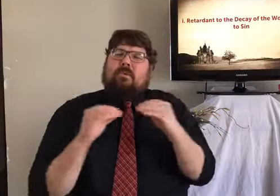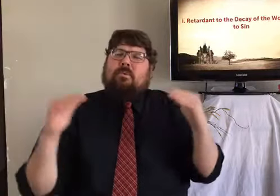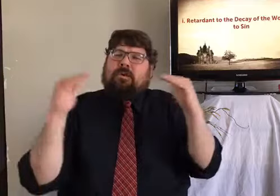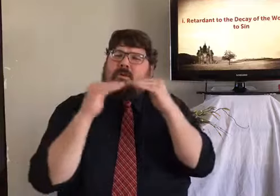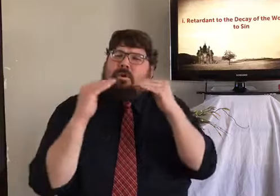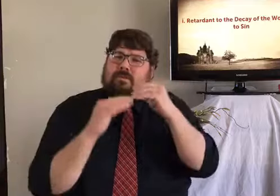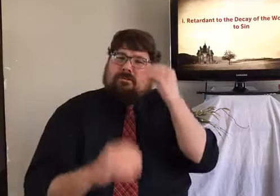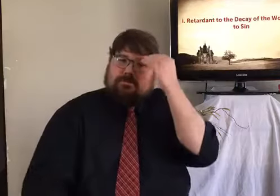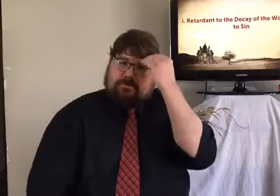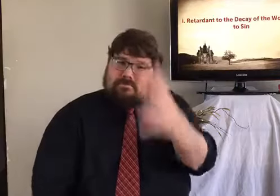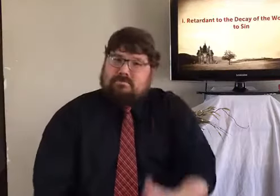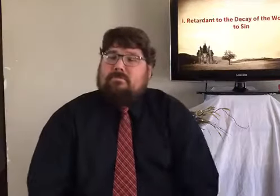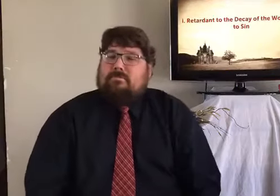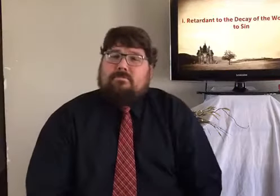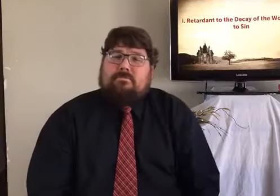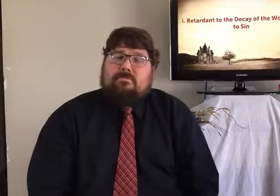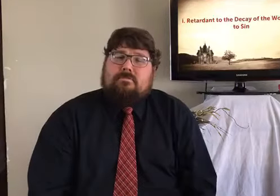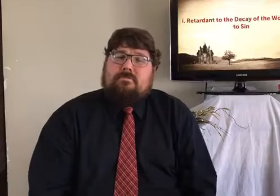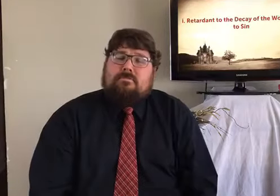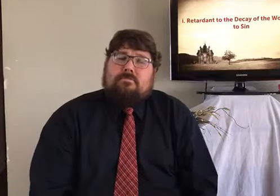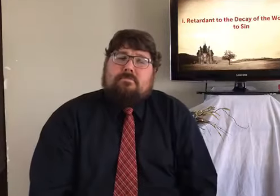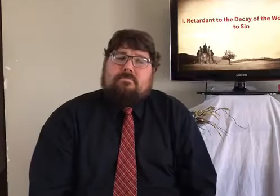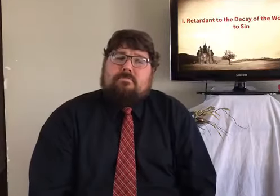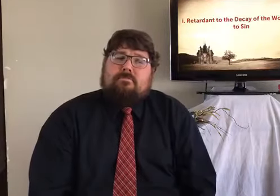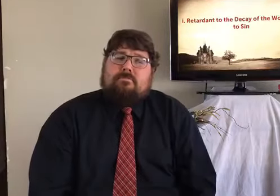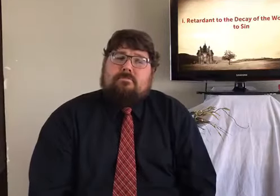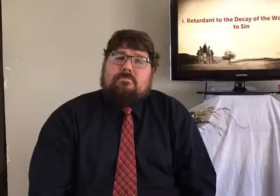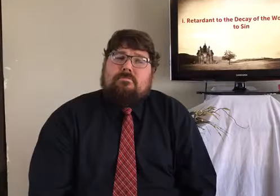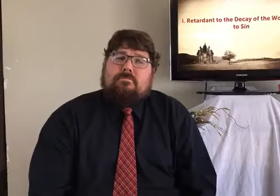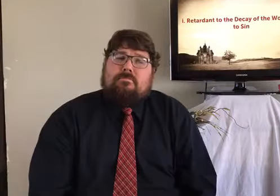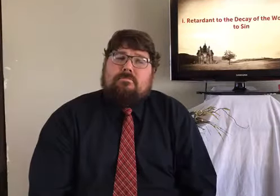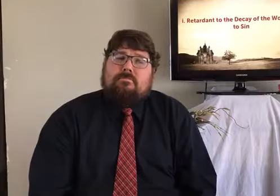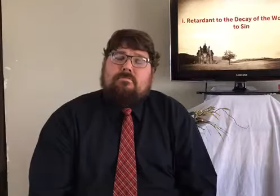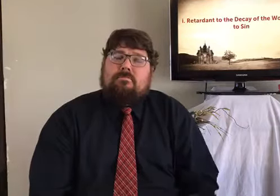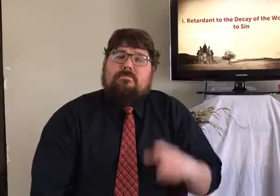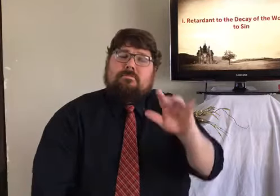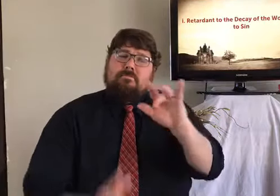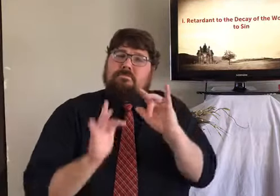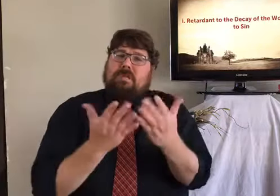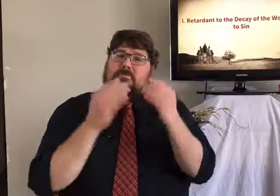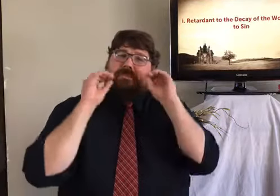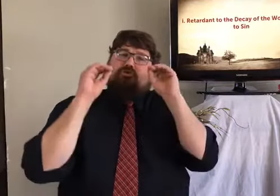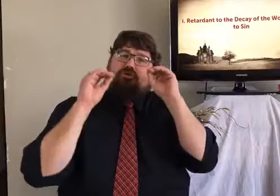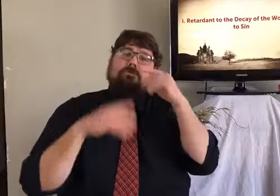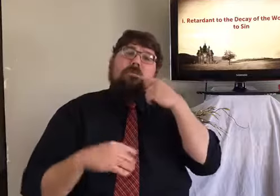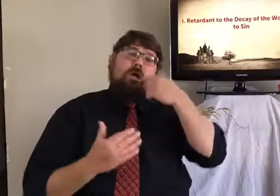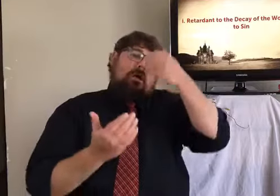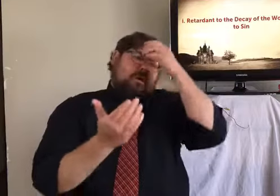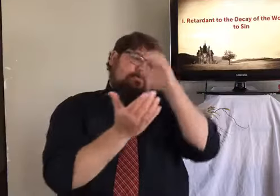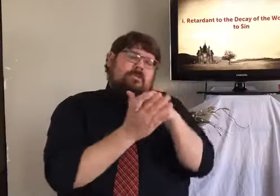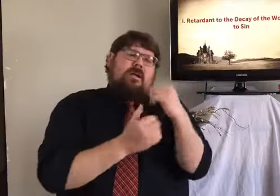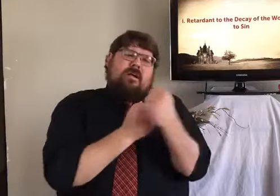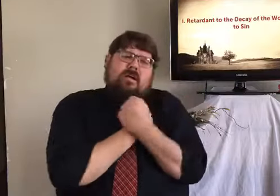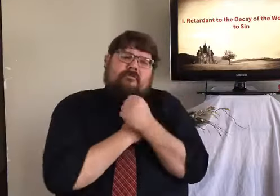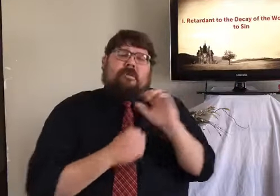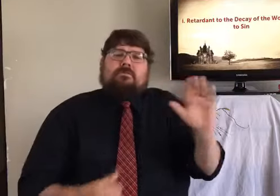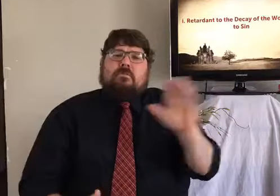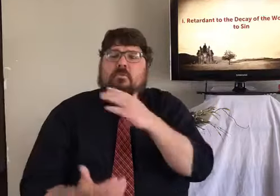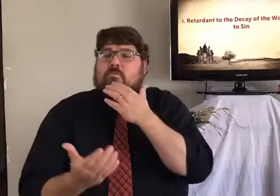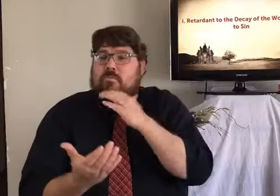God's word, I believe that men and women are more equal that way. The Bible teaches